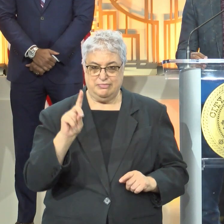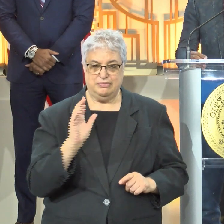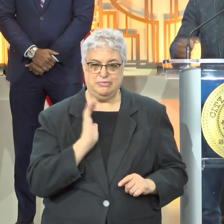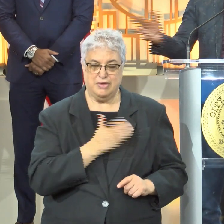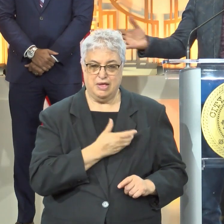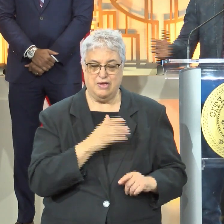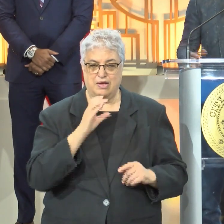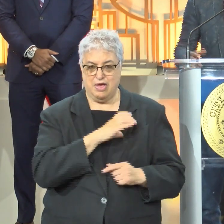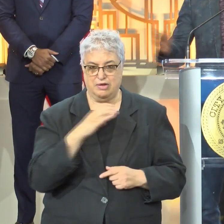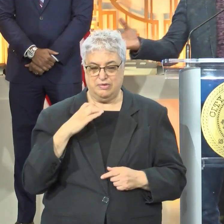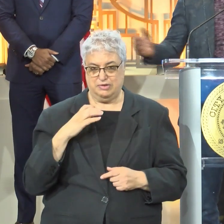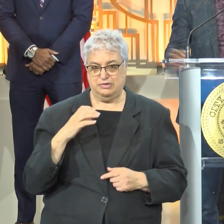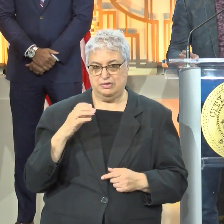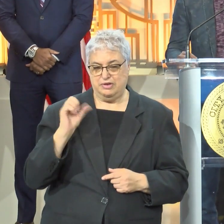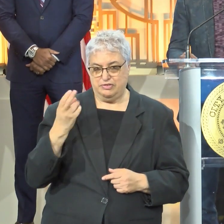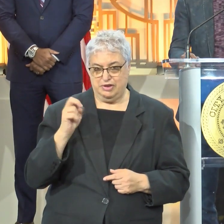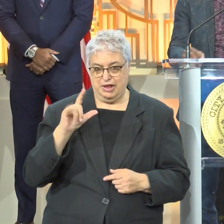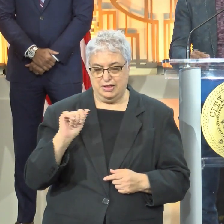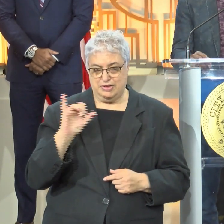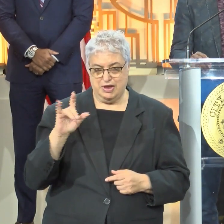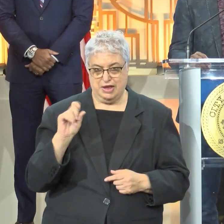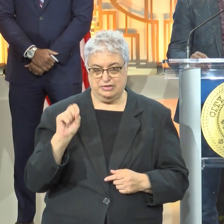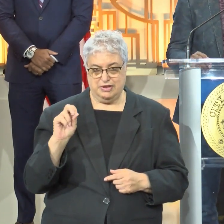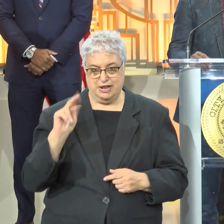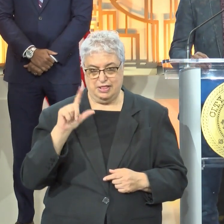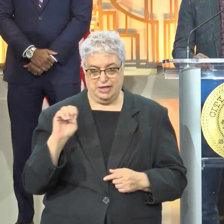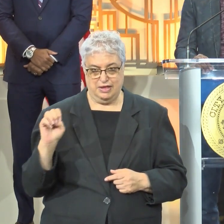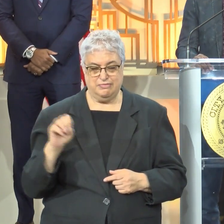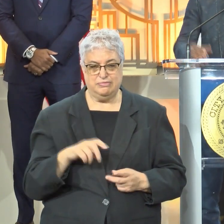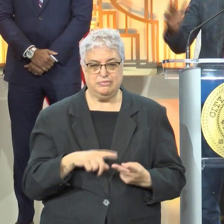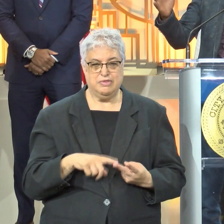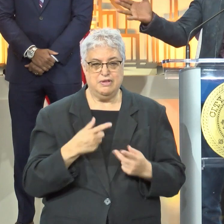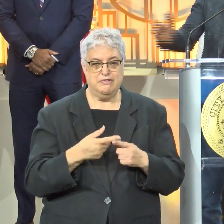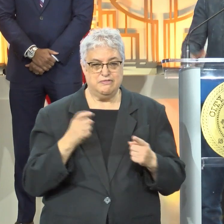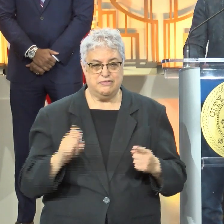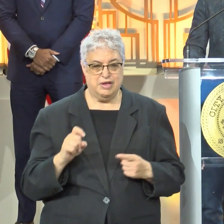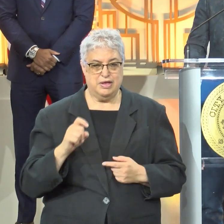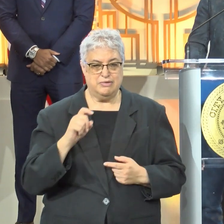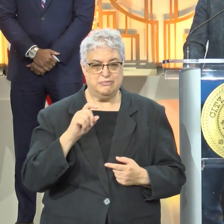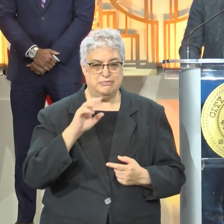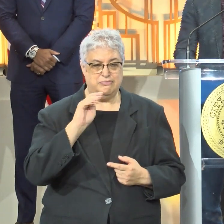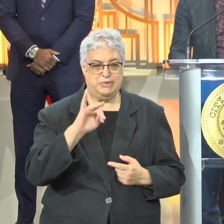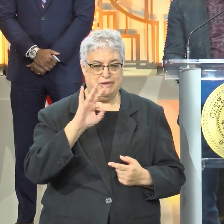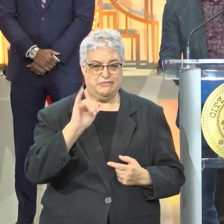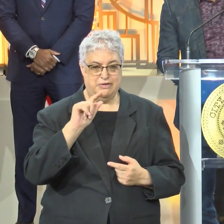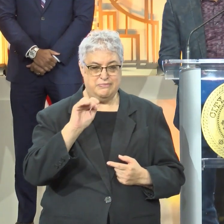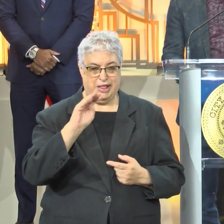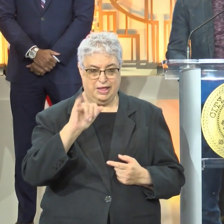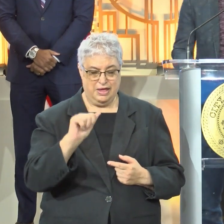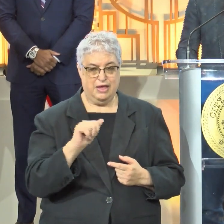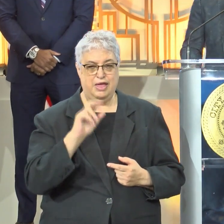and all who are assembled today, my colleagues of the NAACP and from VOTA and Commissioner Lee. Thank you so very much for your